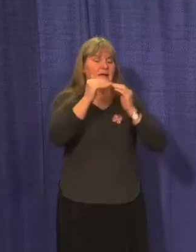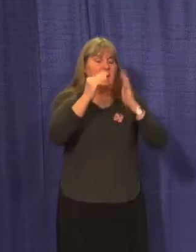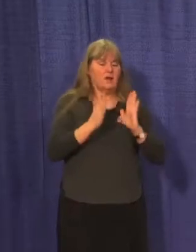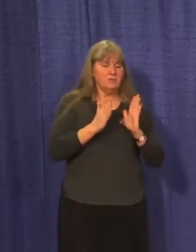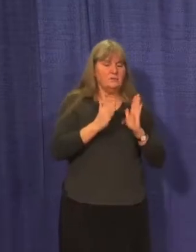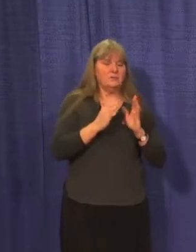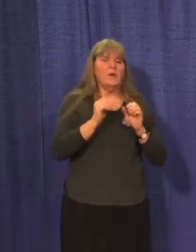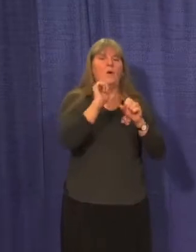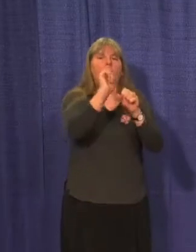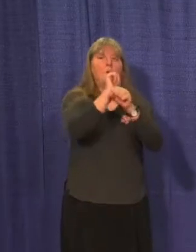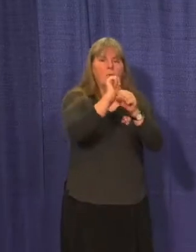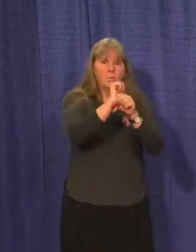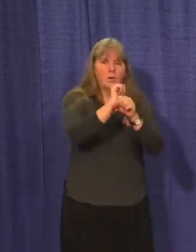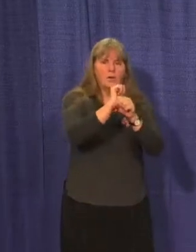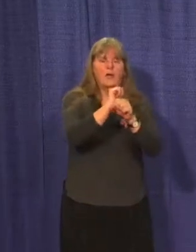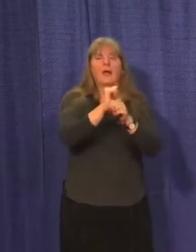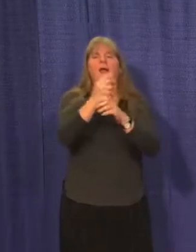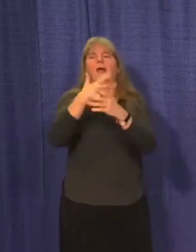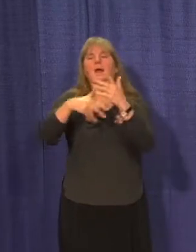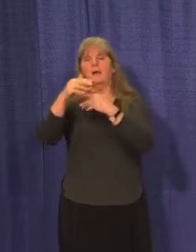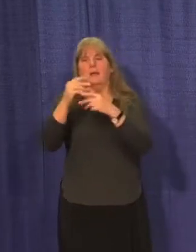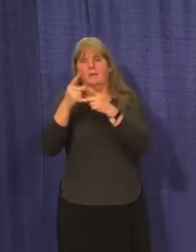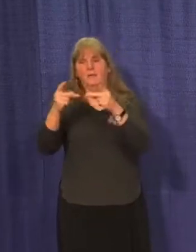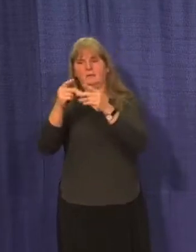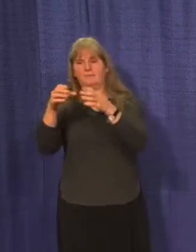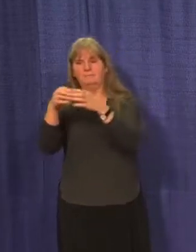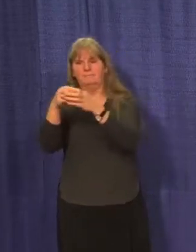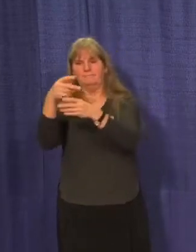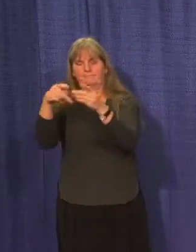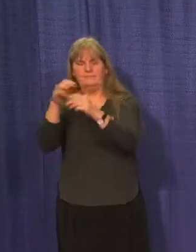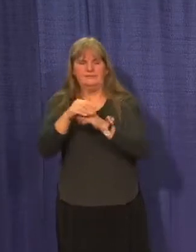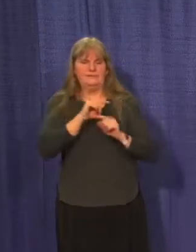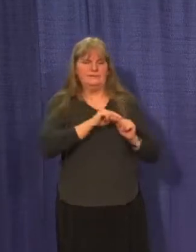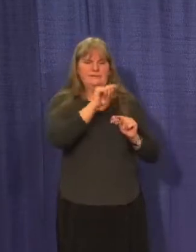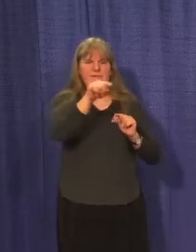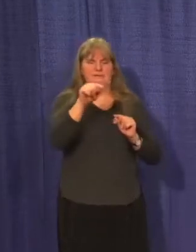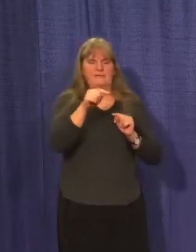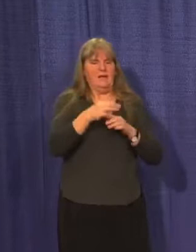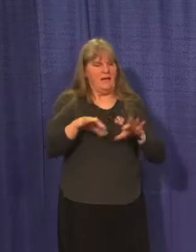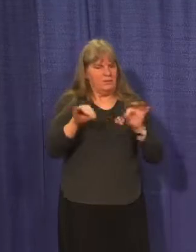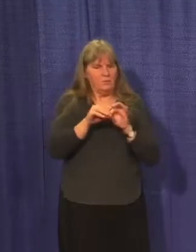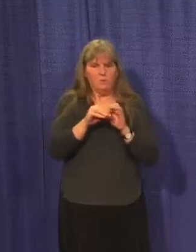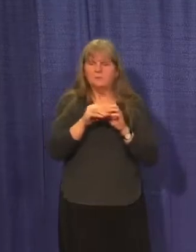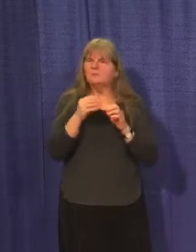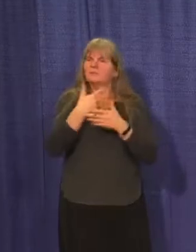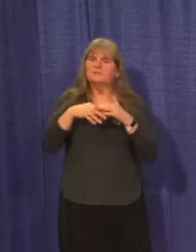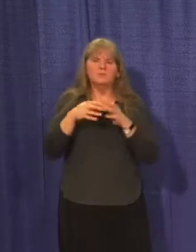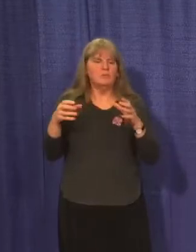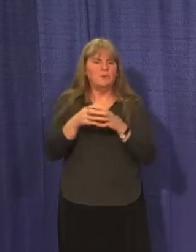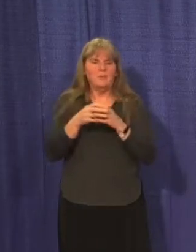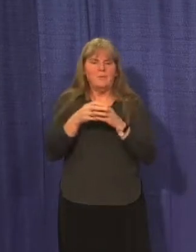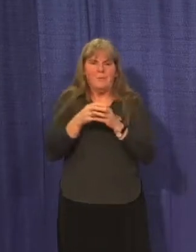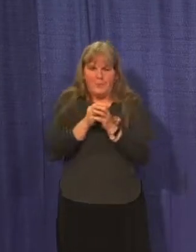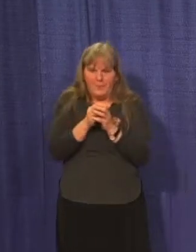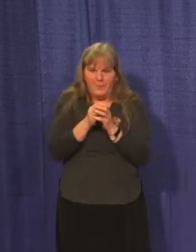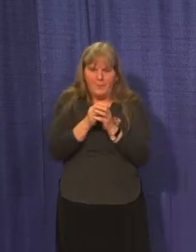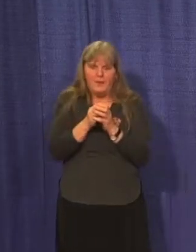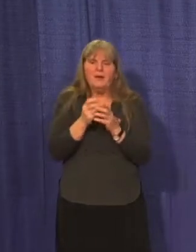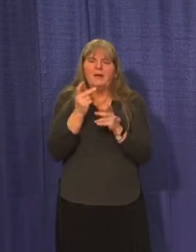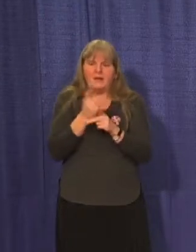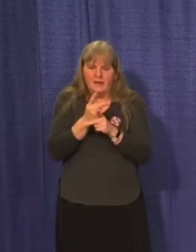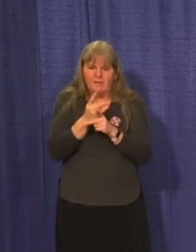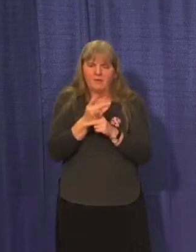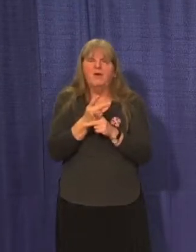And these patterns of spread reinforce the need to organize our social bubbles, to reinforce COVID safety